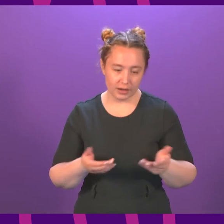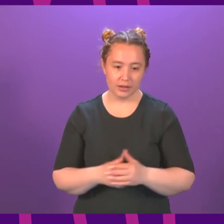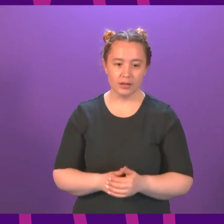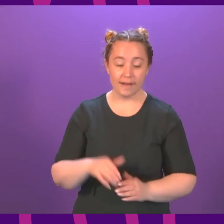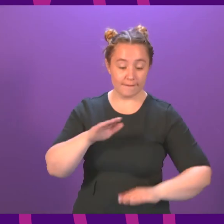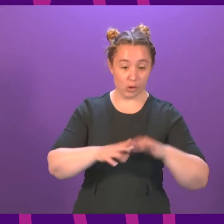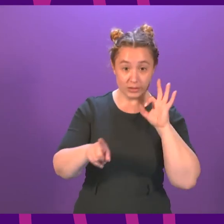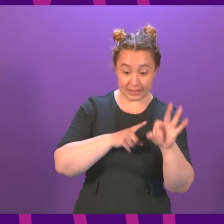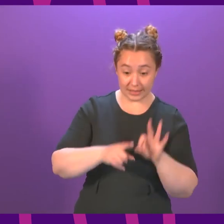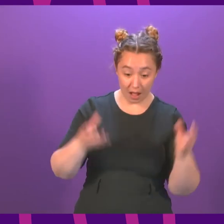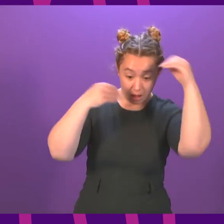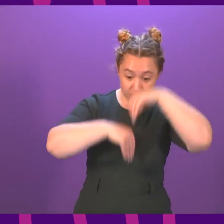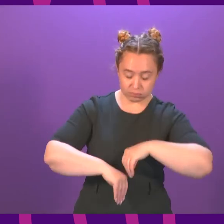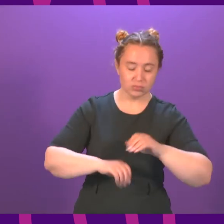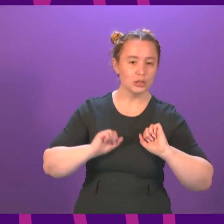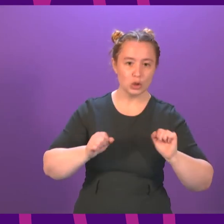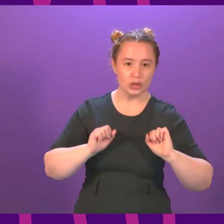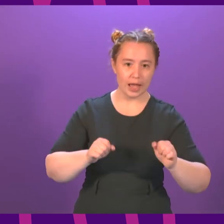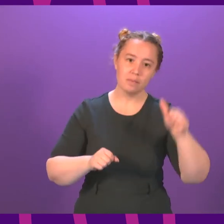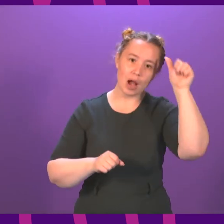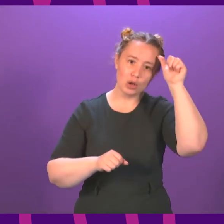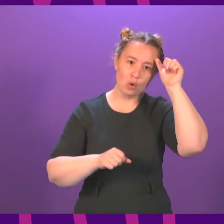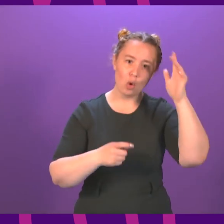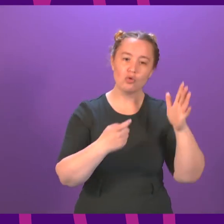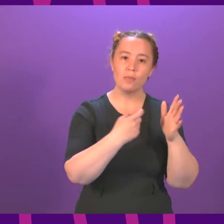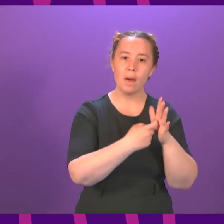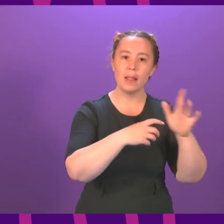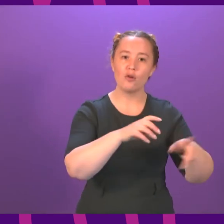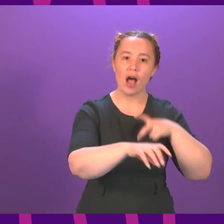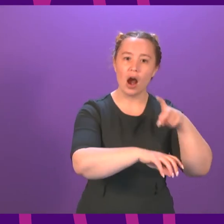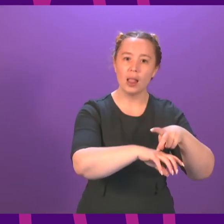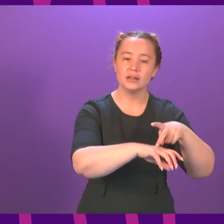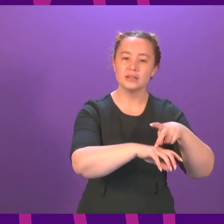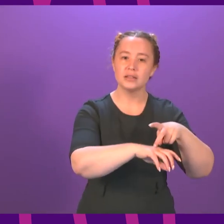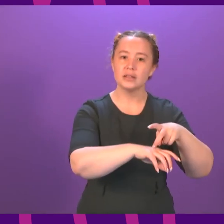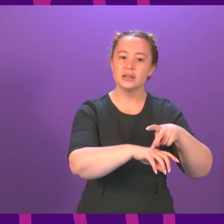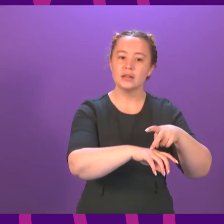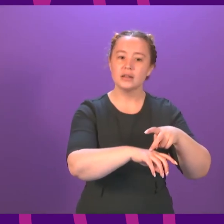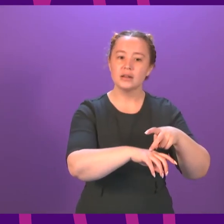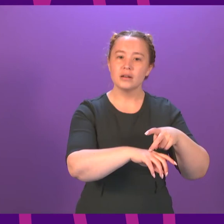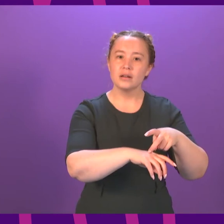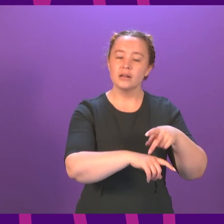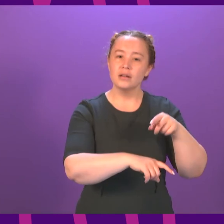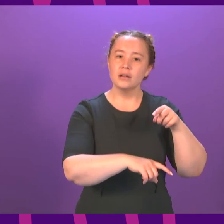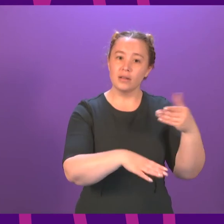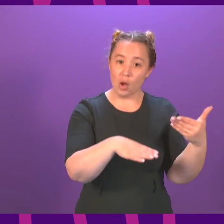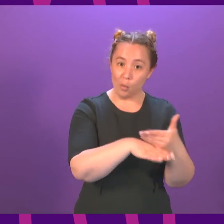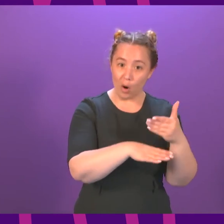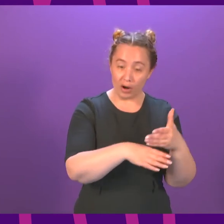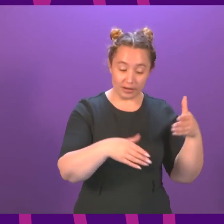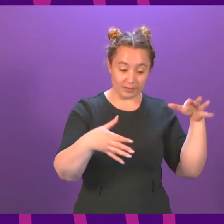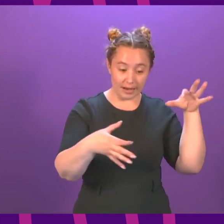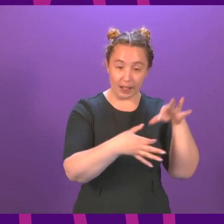detail of this, but I know in the Republic of Ireland, for example, there was a concern that work around this did not deliver what